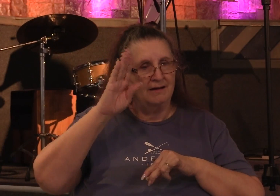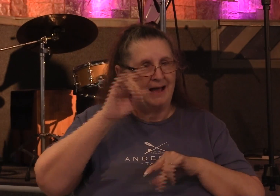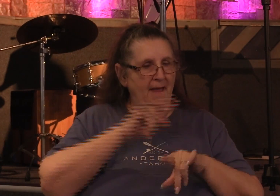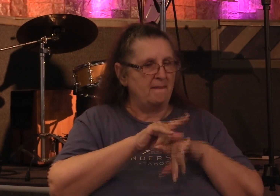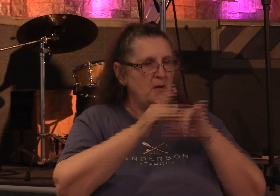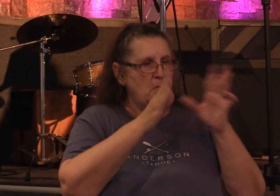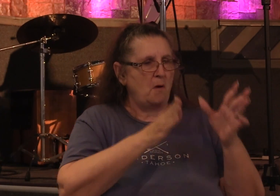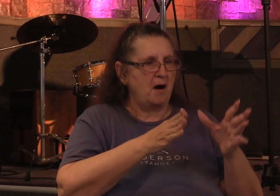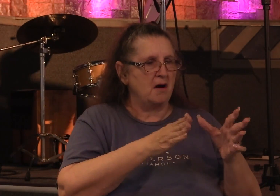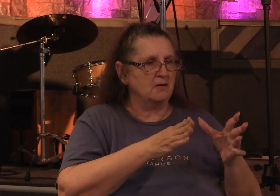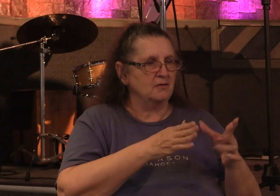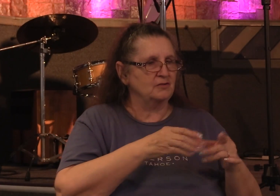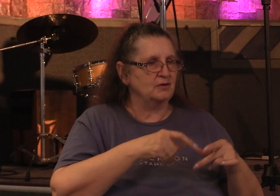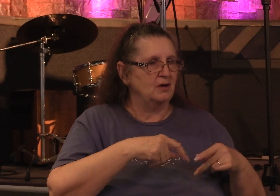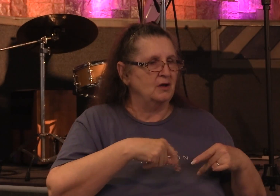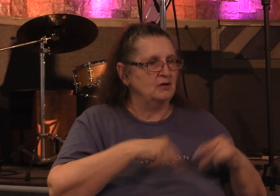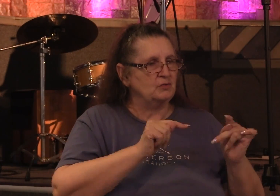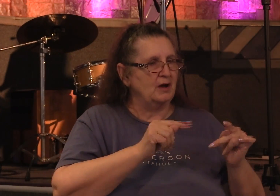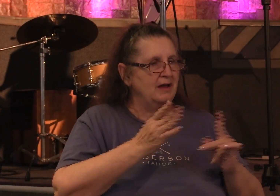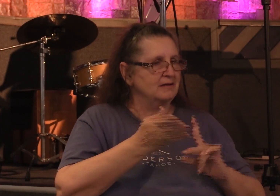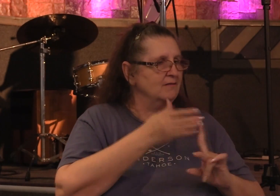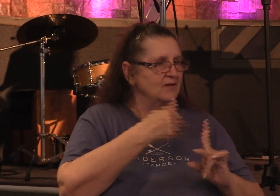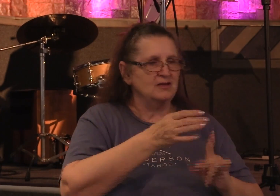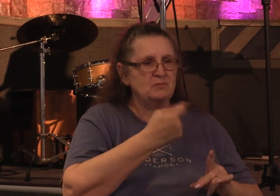trying to convince people I don't listen to them they're just drunk